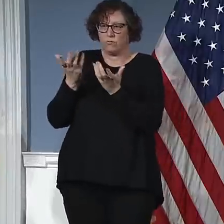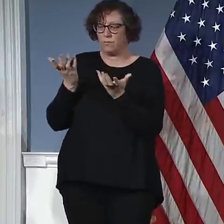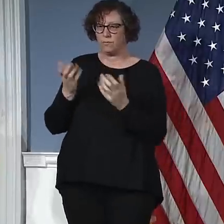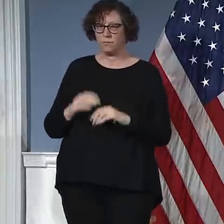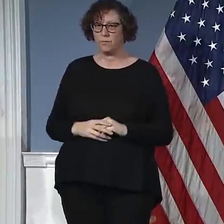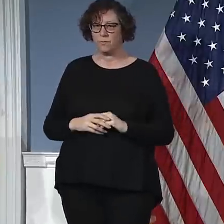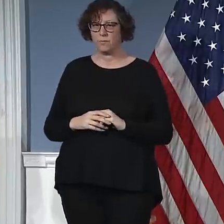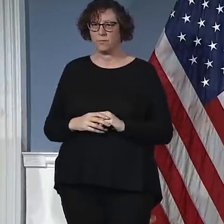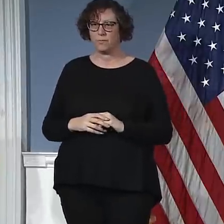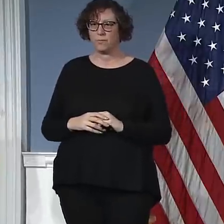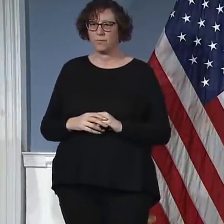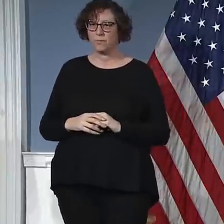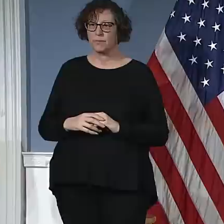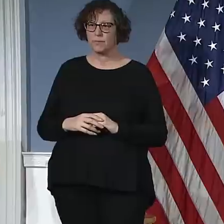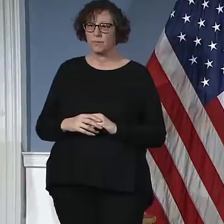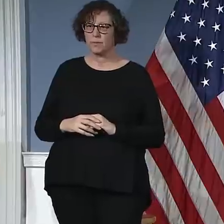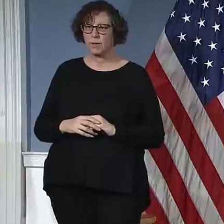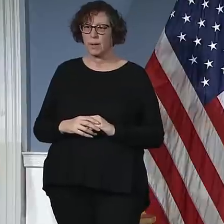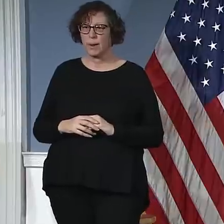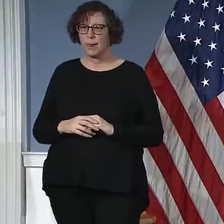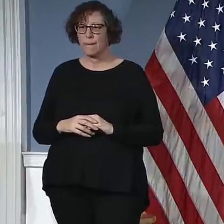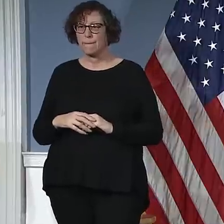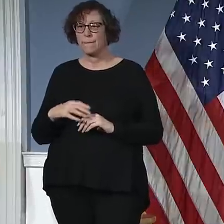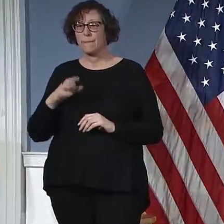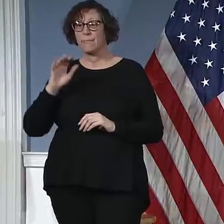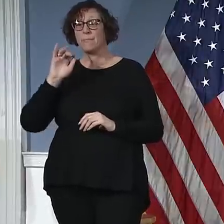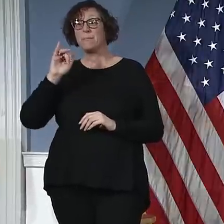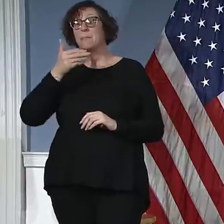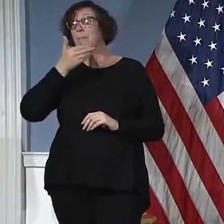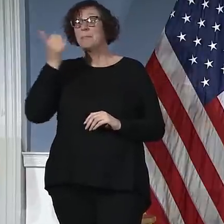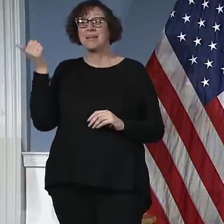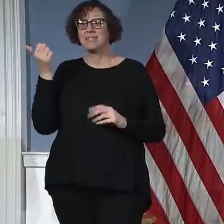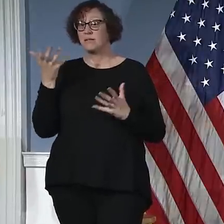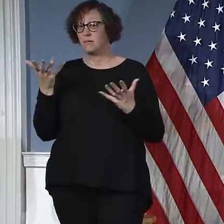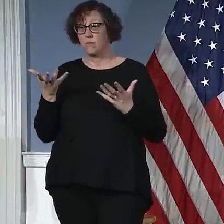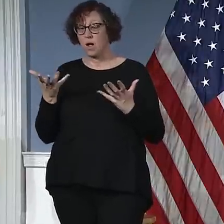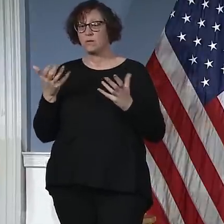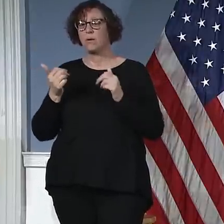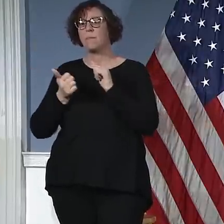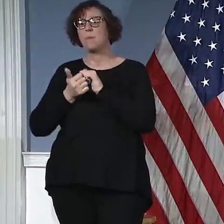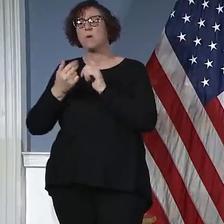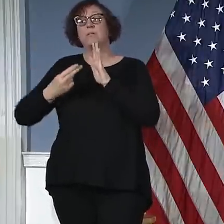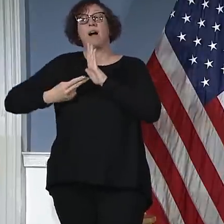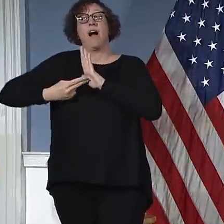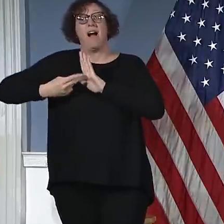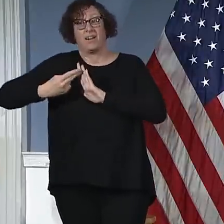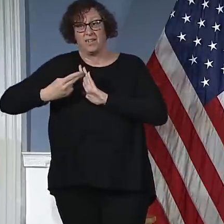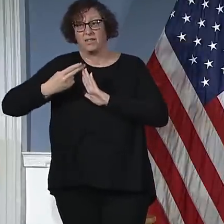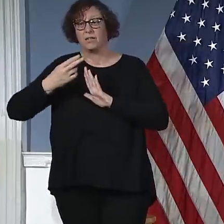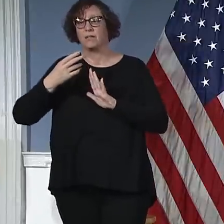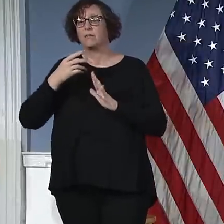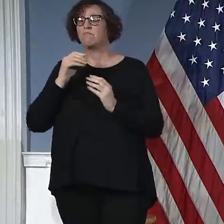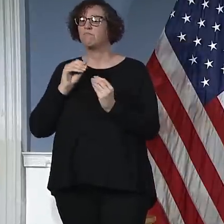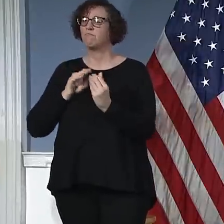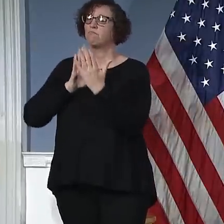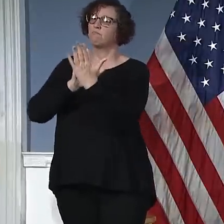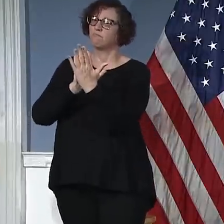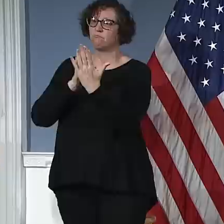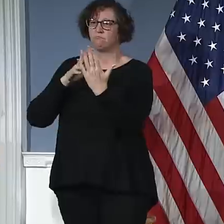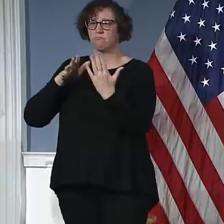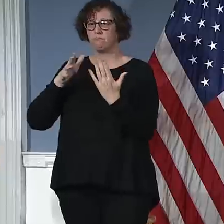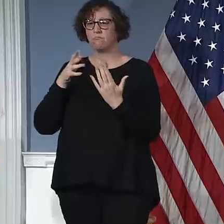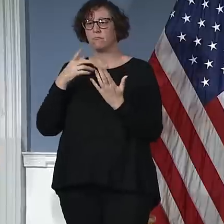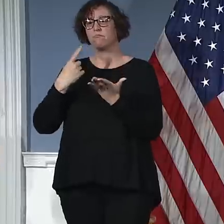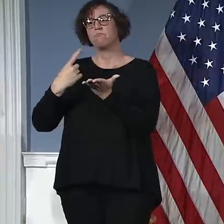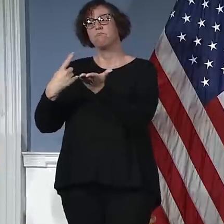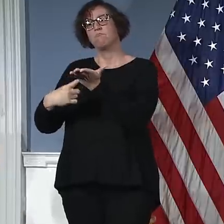can interpret all this to you, and the best way and the most honest way and the most effective way, is to talk about overall capacity with that simple